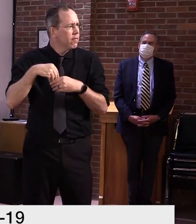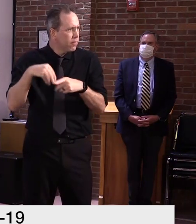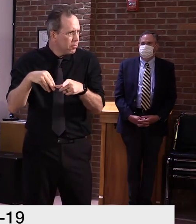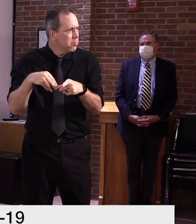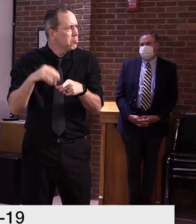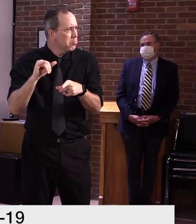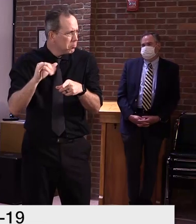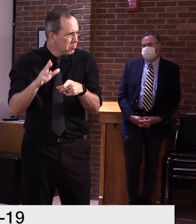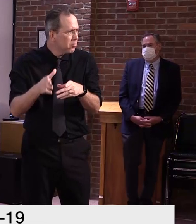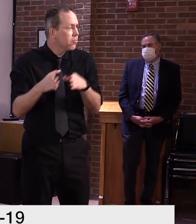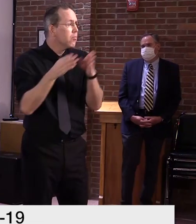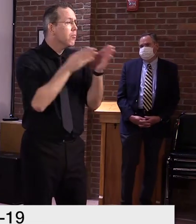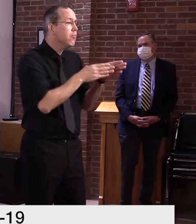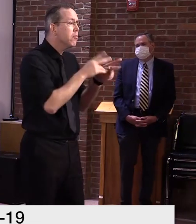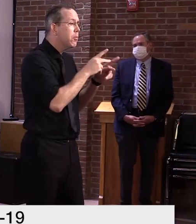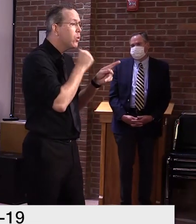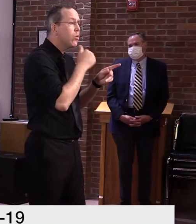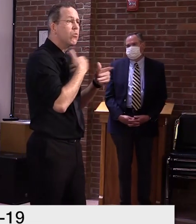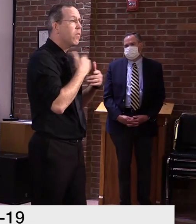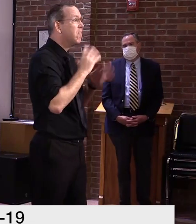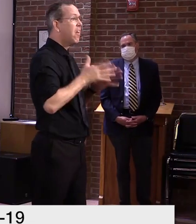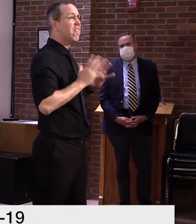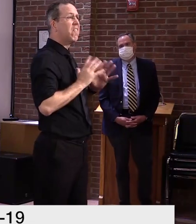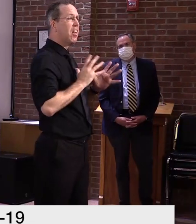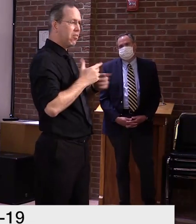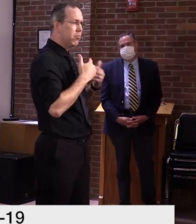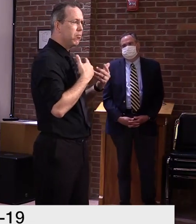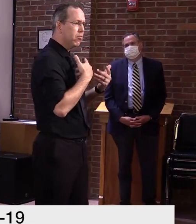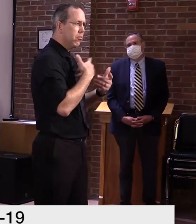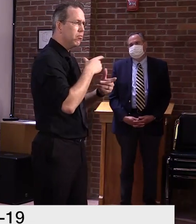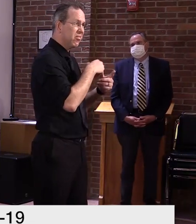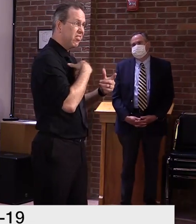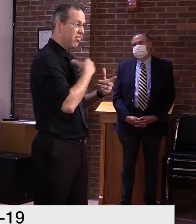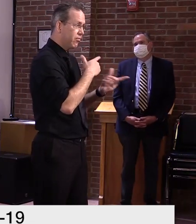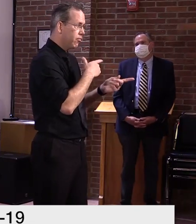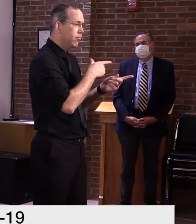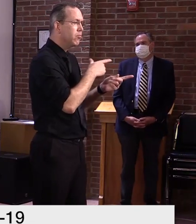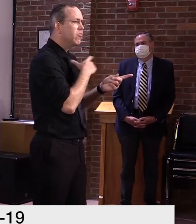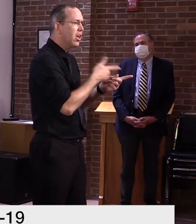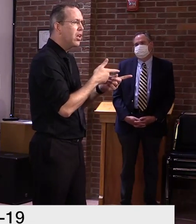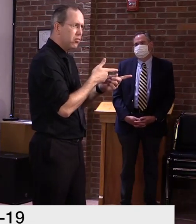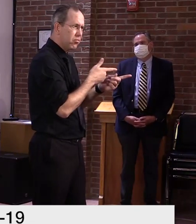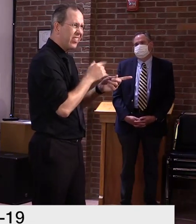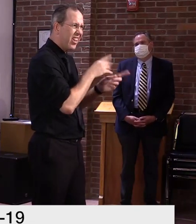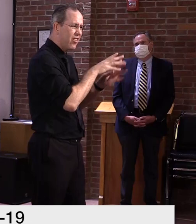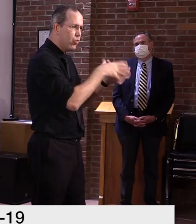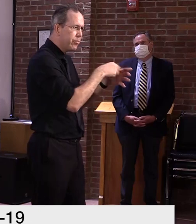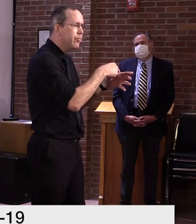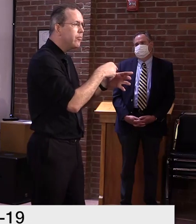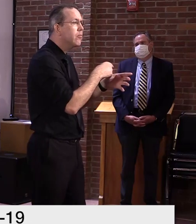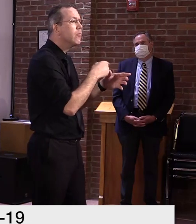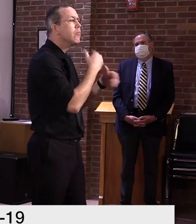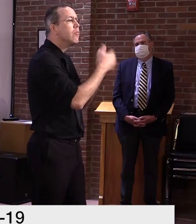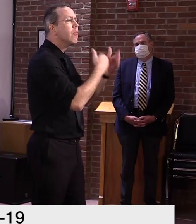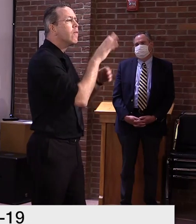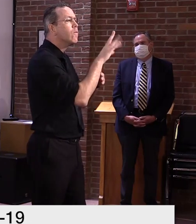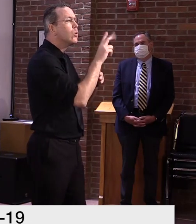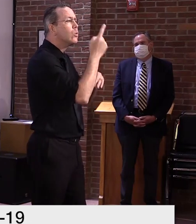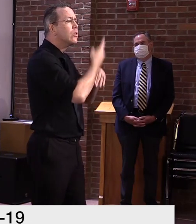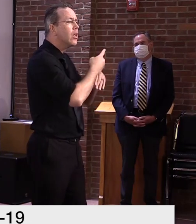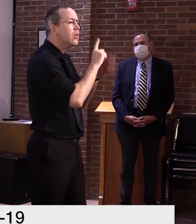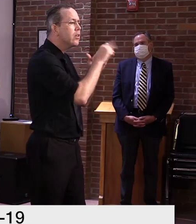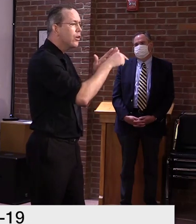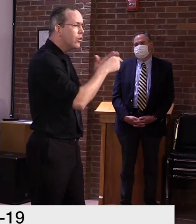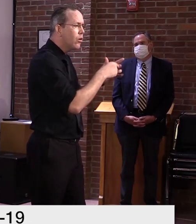you were hospitalized because of code infection, but had no signs of symptoms, only 50% of those adults still had persistence